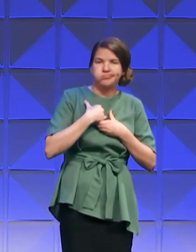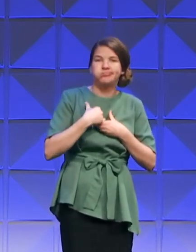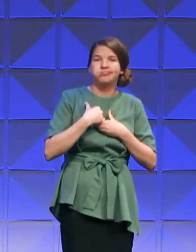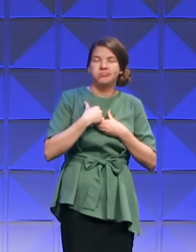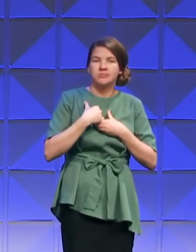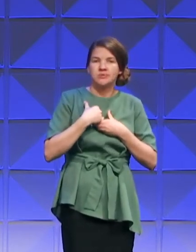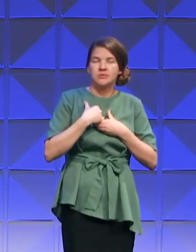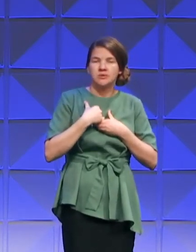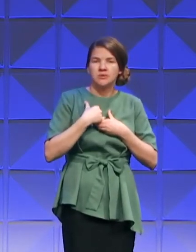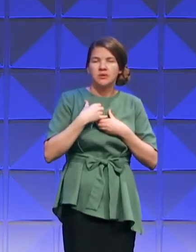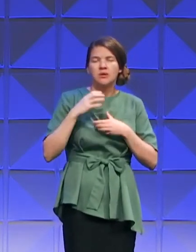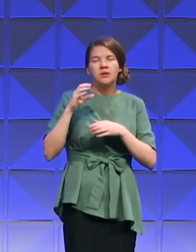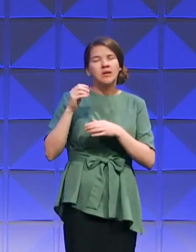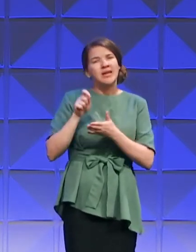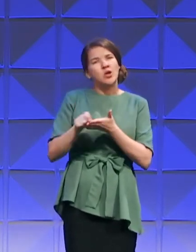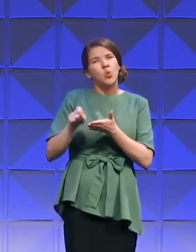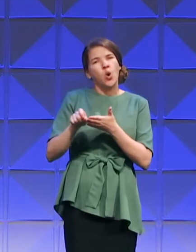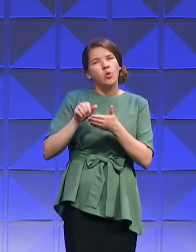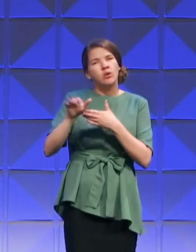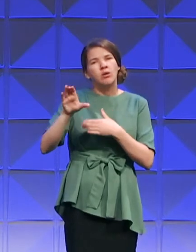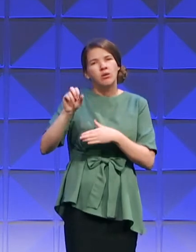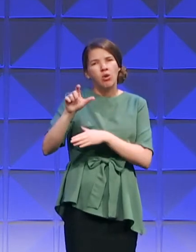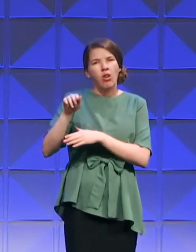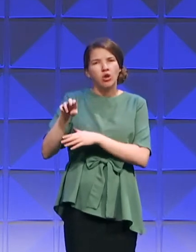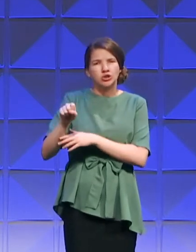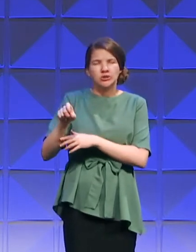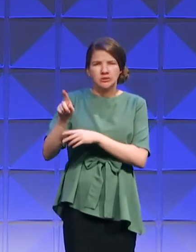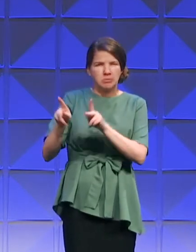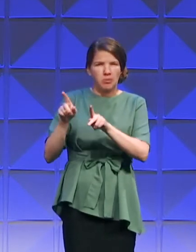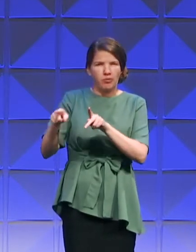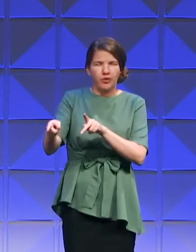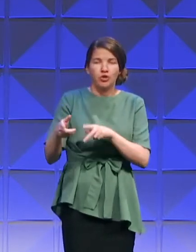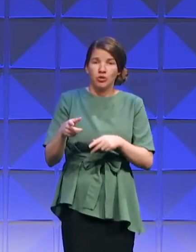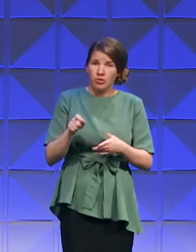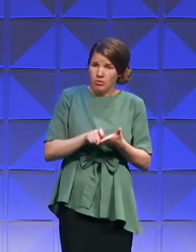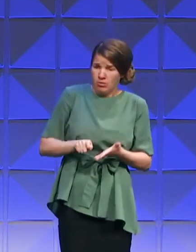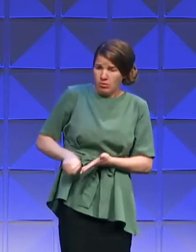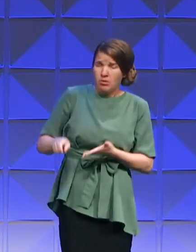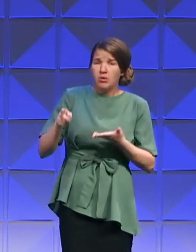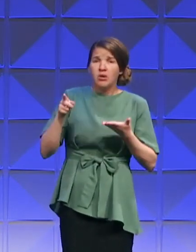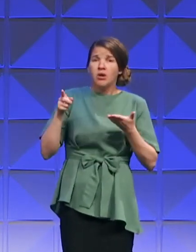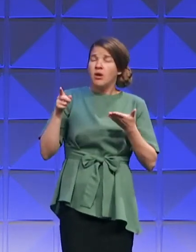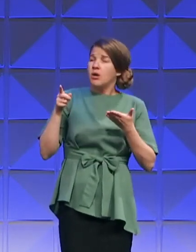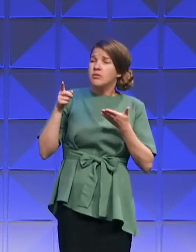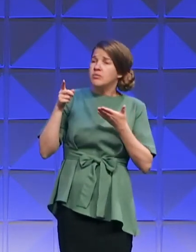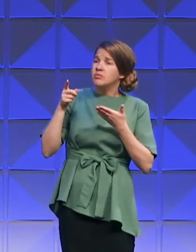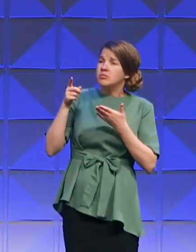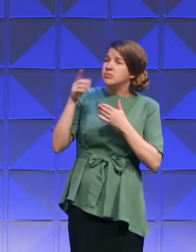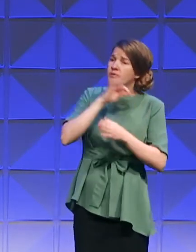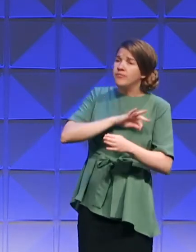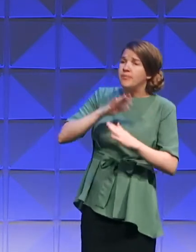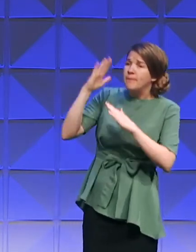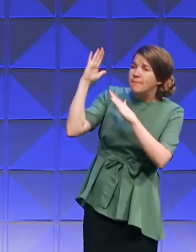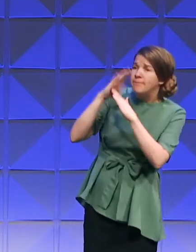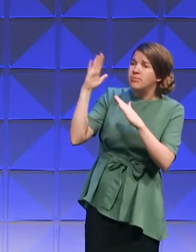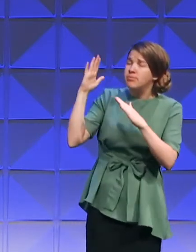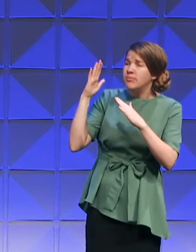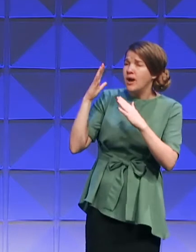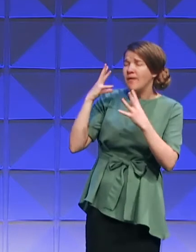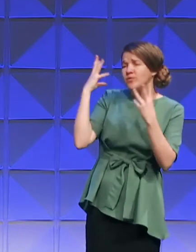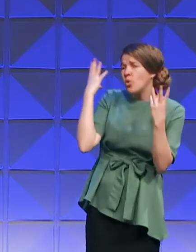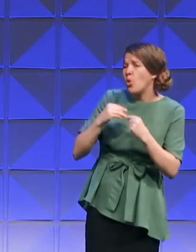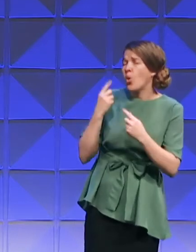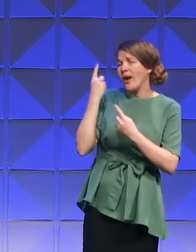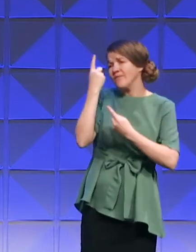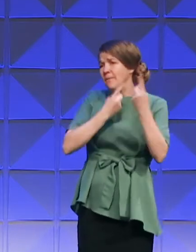Colossians, and he said, To whom he would make known what is the riches of the glory of this mystery among